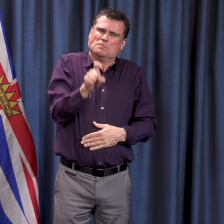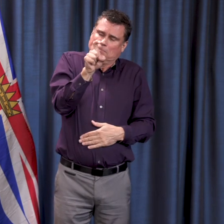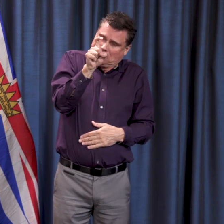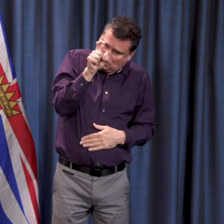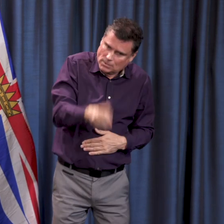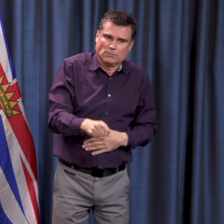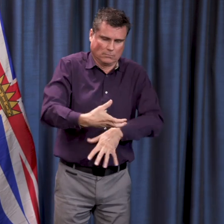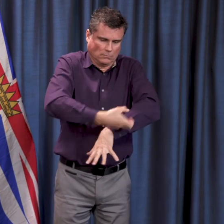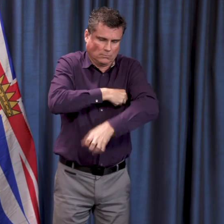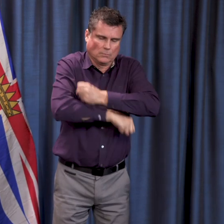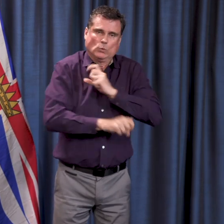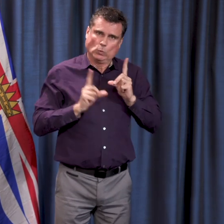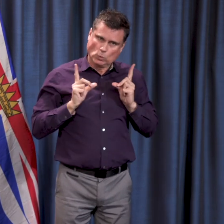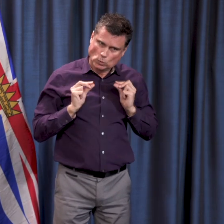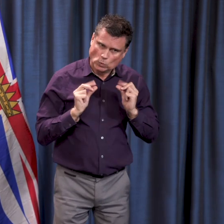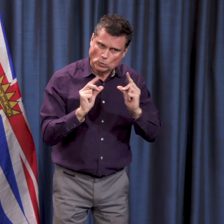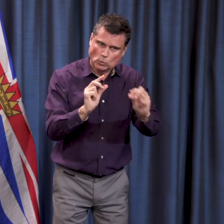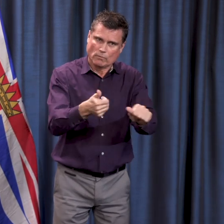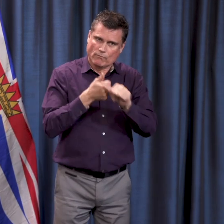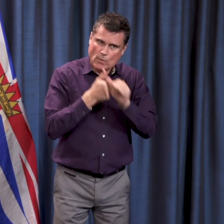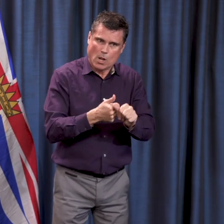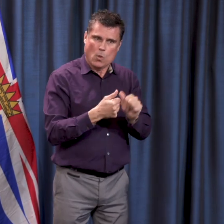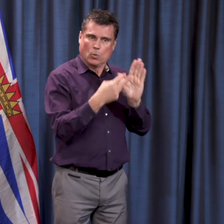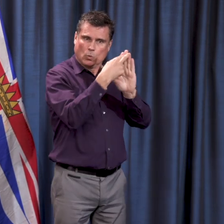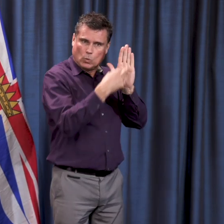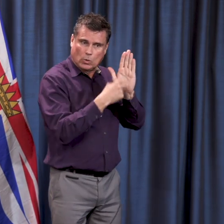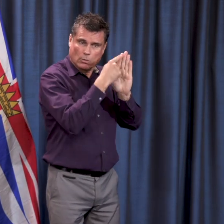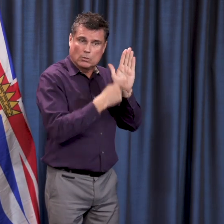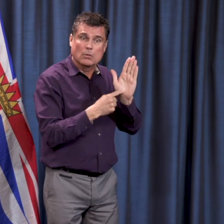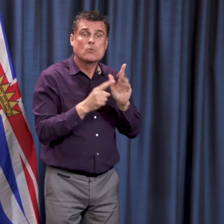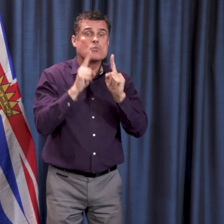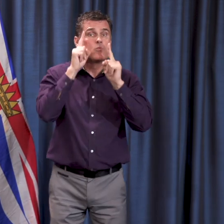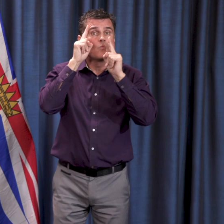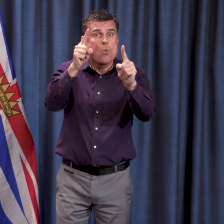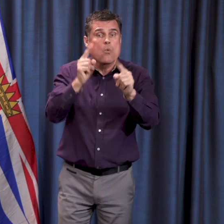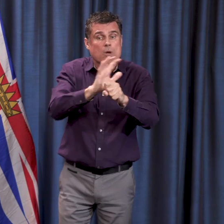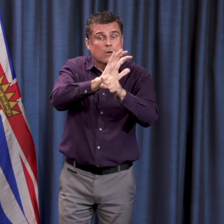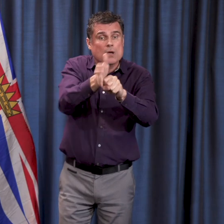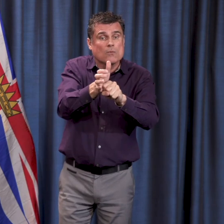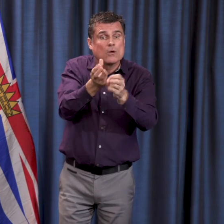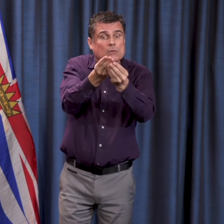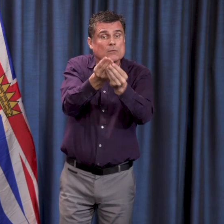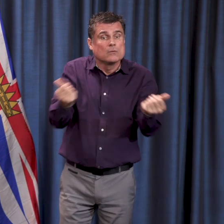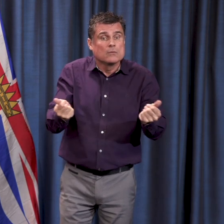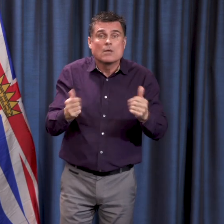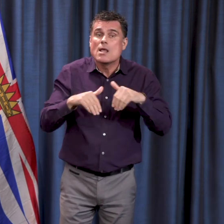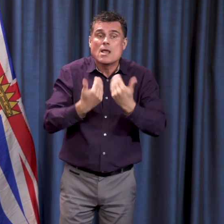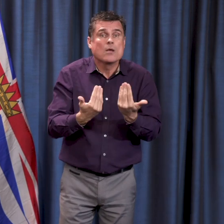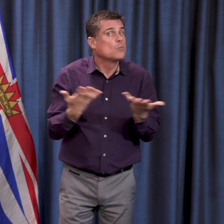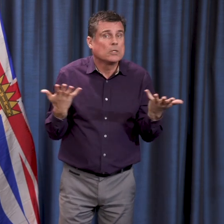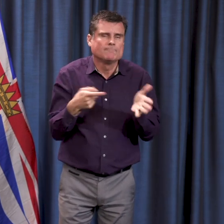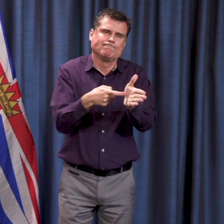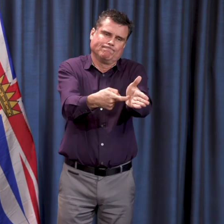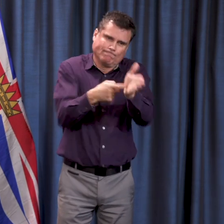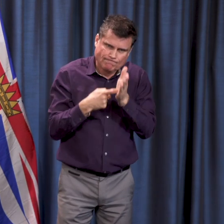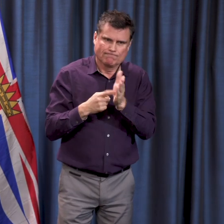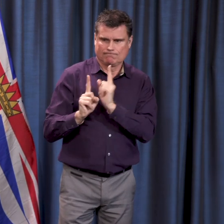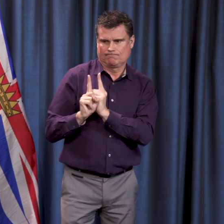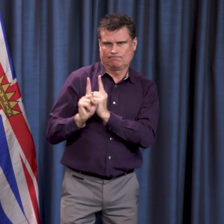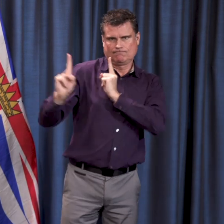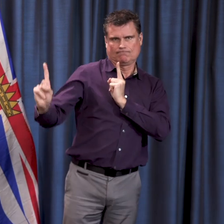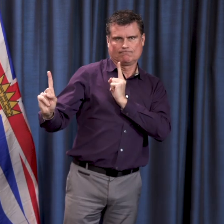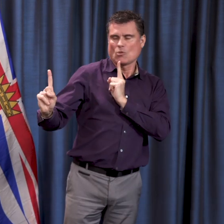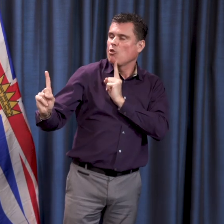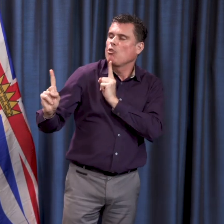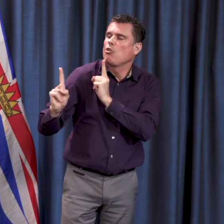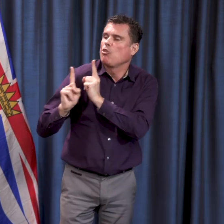Defeating this virus demands that we stay physically apart from each other. The battle that we need to wage to defeat the virus demands that we